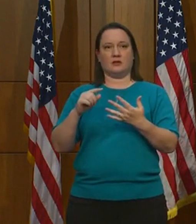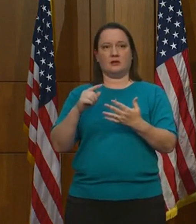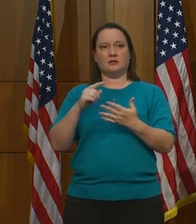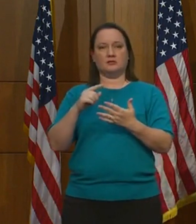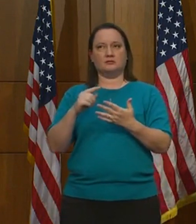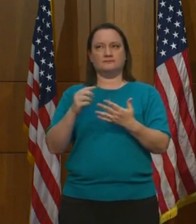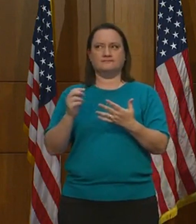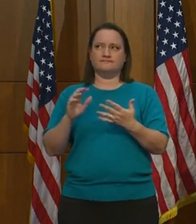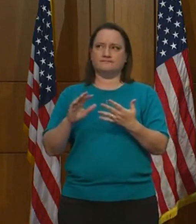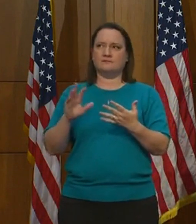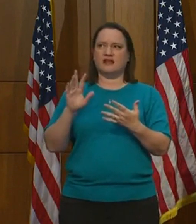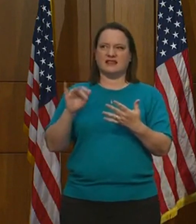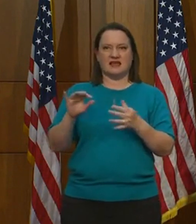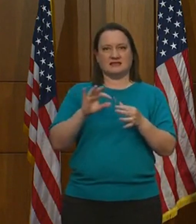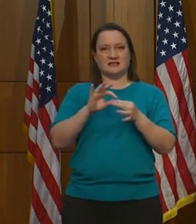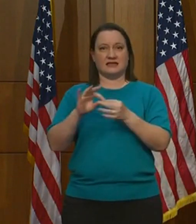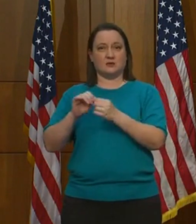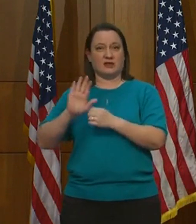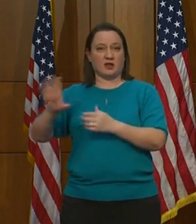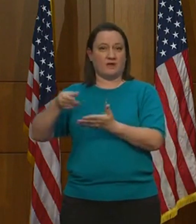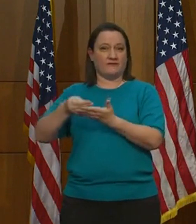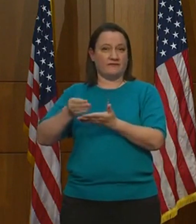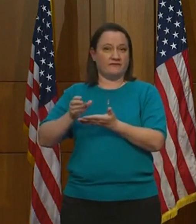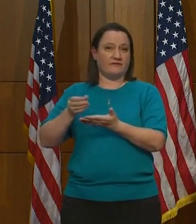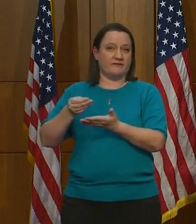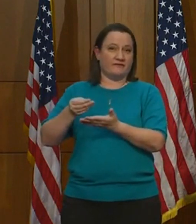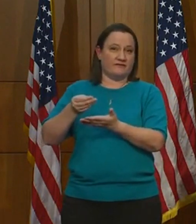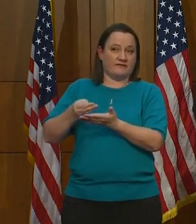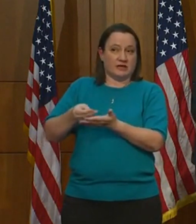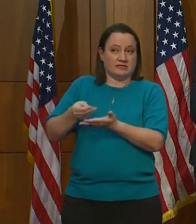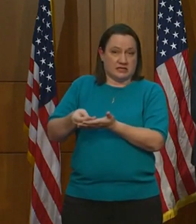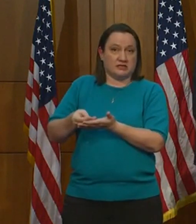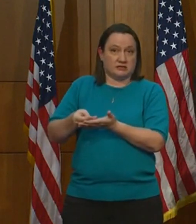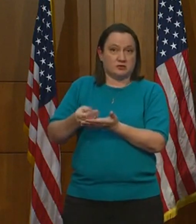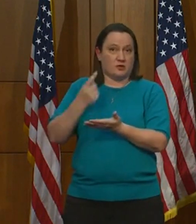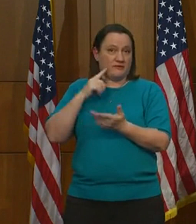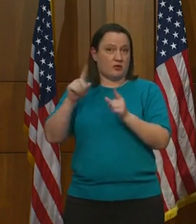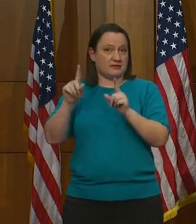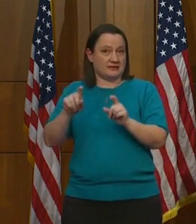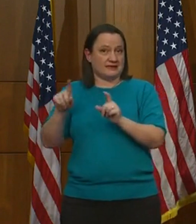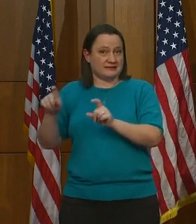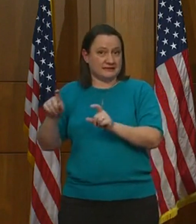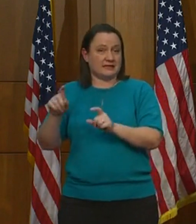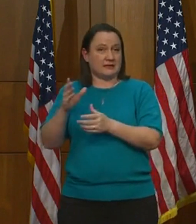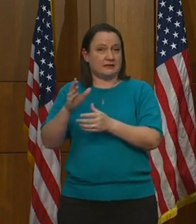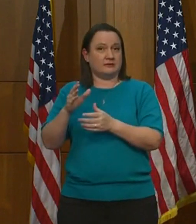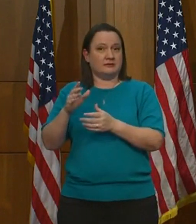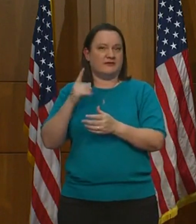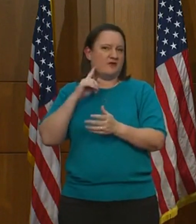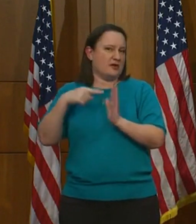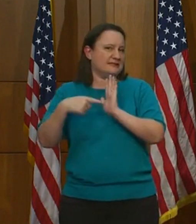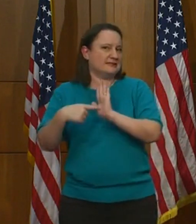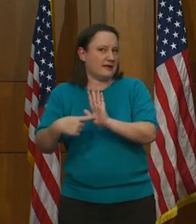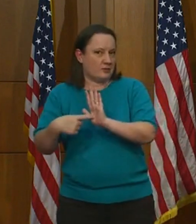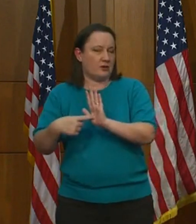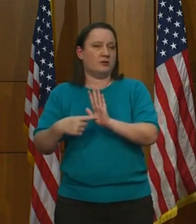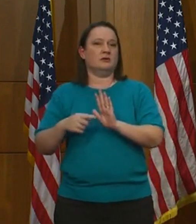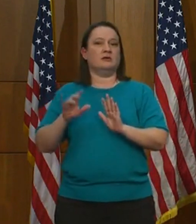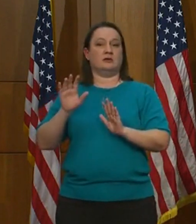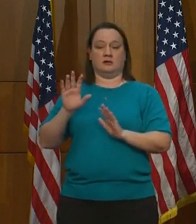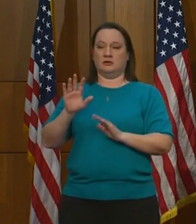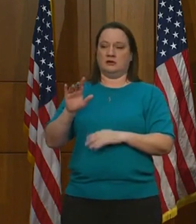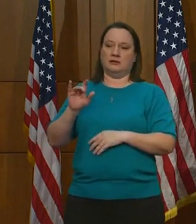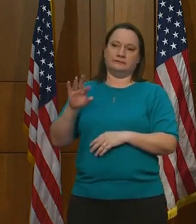essentially linked to funding a lot of it. So for testing, the testing components, for example, if a facility